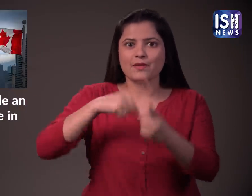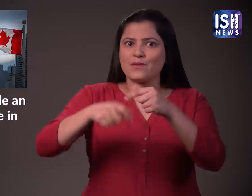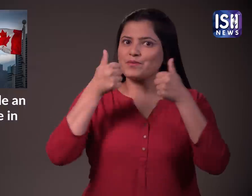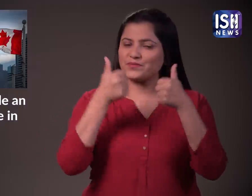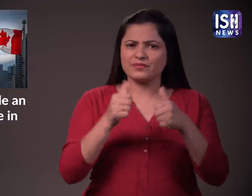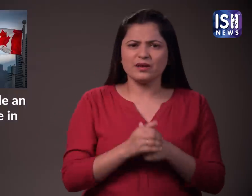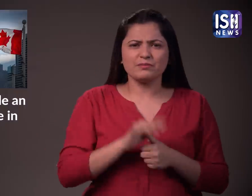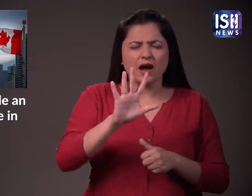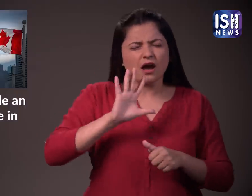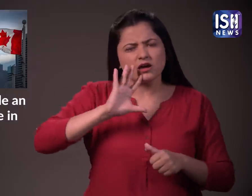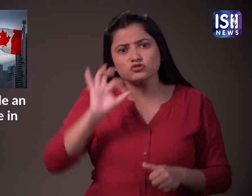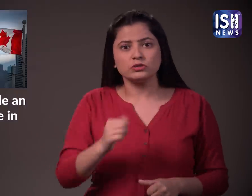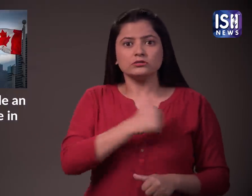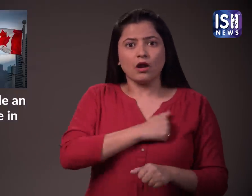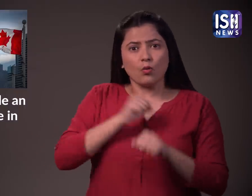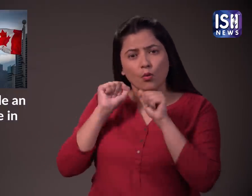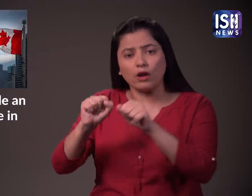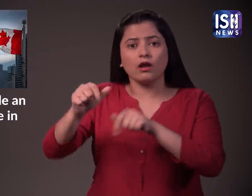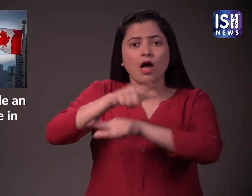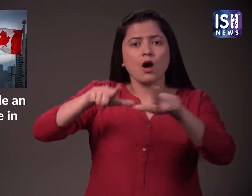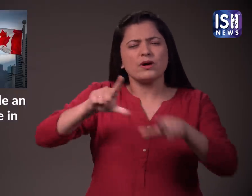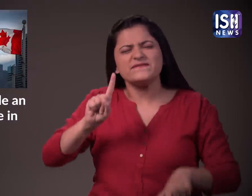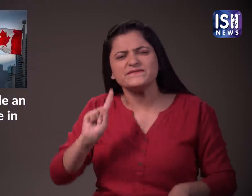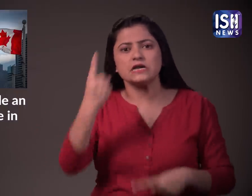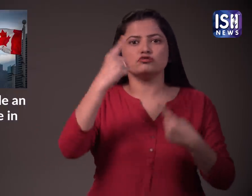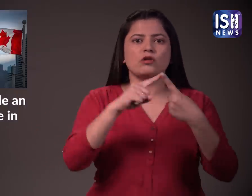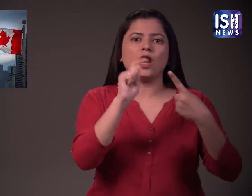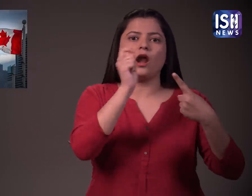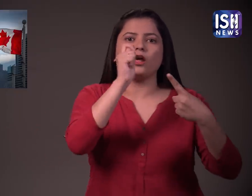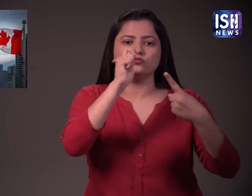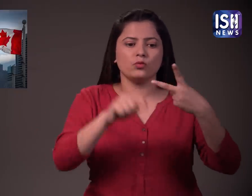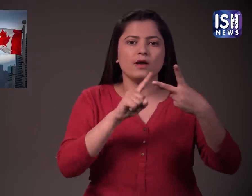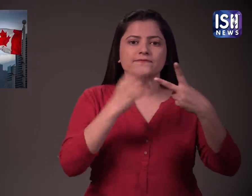Canada's first language is English followed by French and Punjabi.